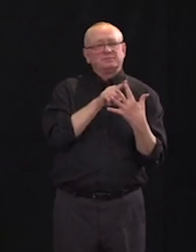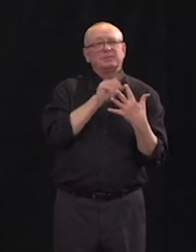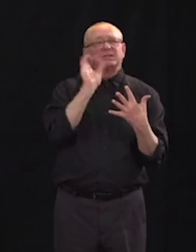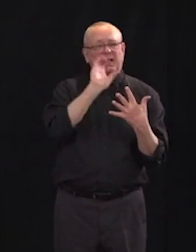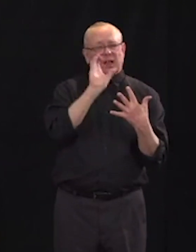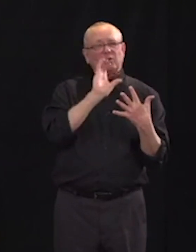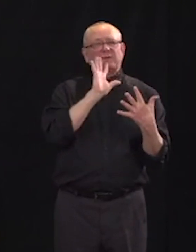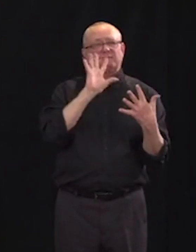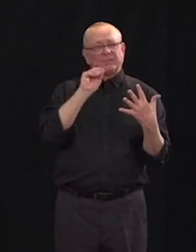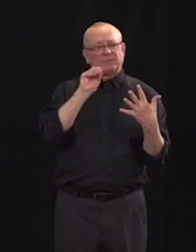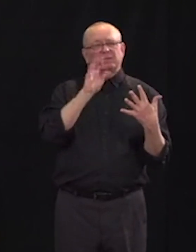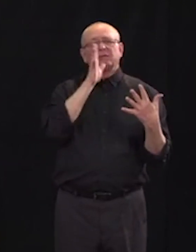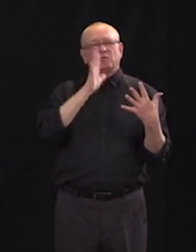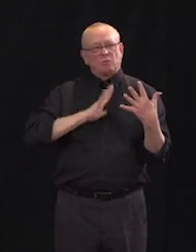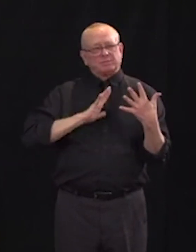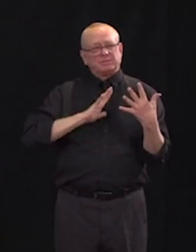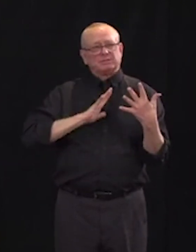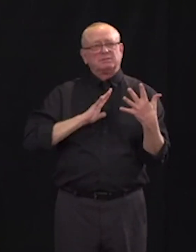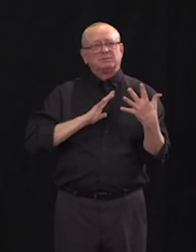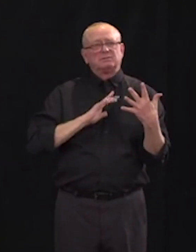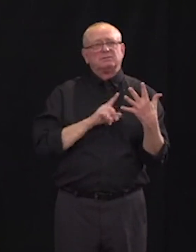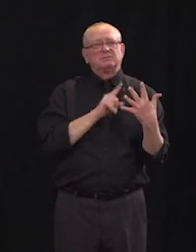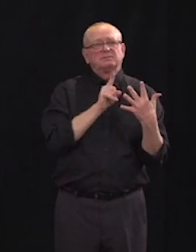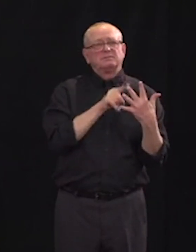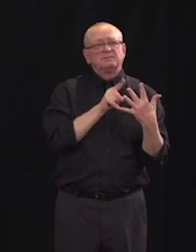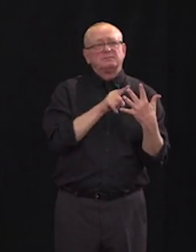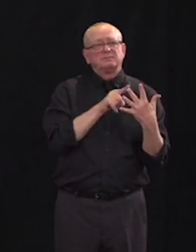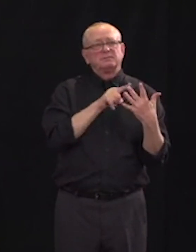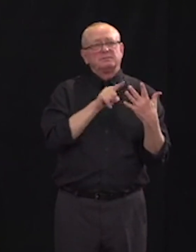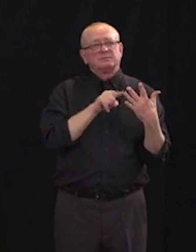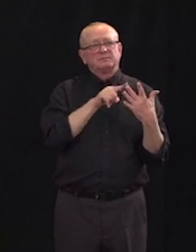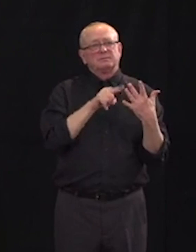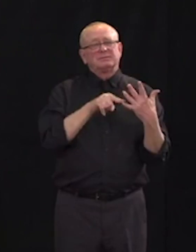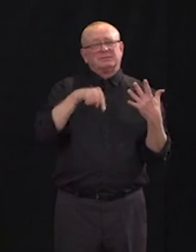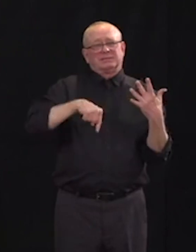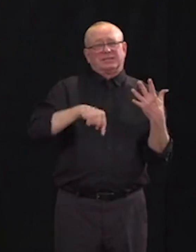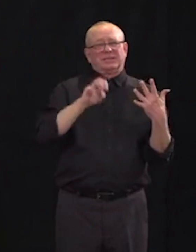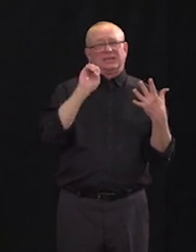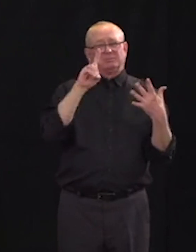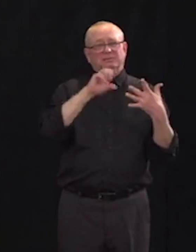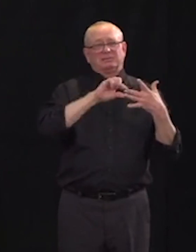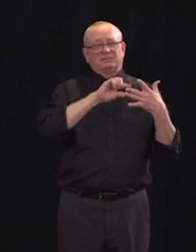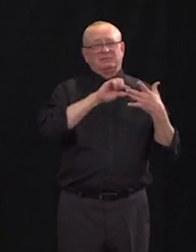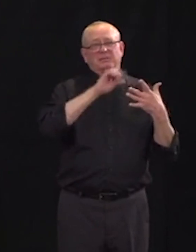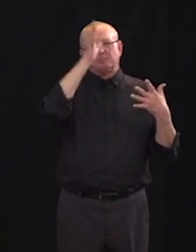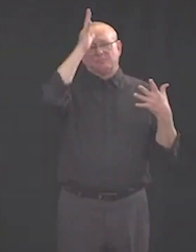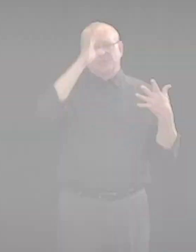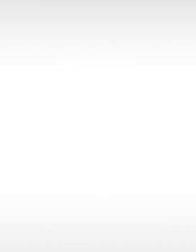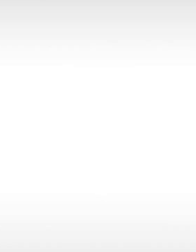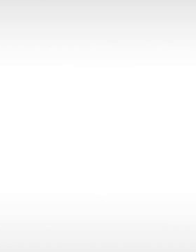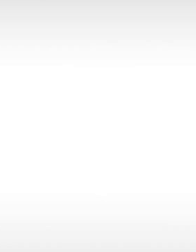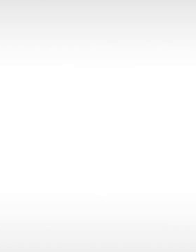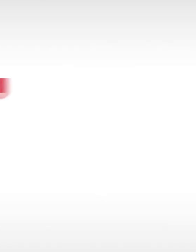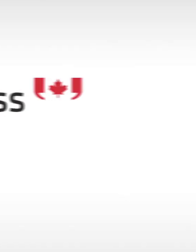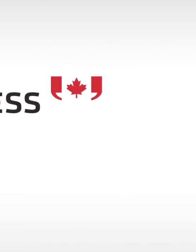In Edmonton, there were two males in their 80s and a male in his 30s in the North Zone.